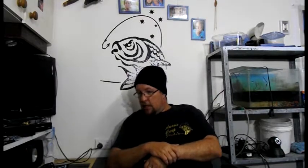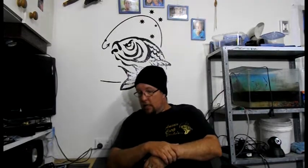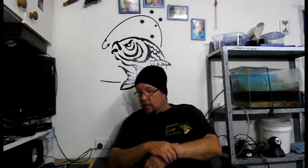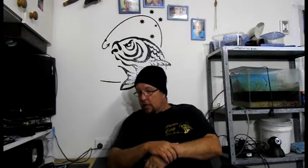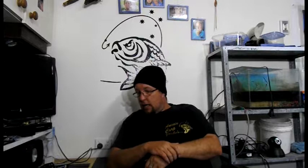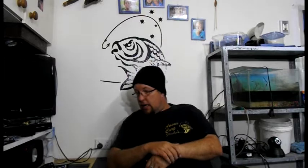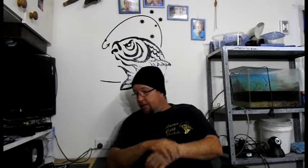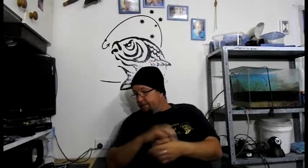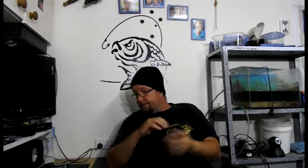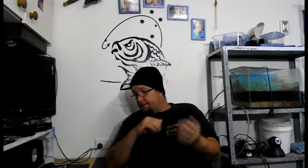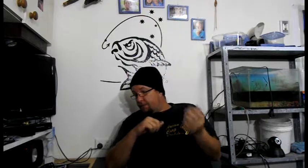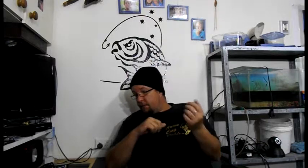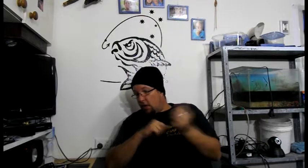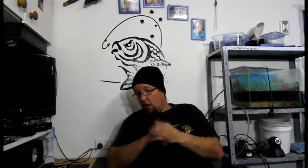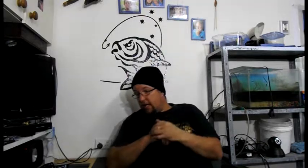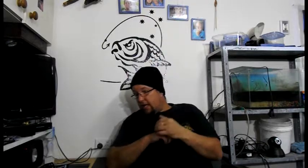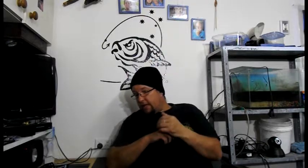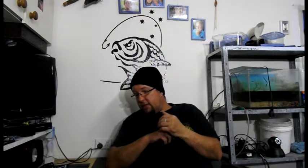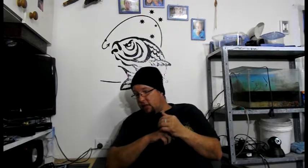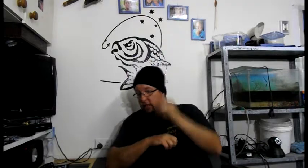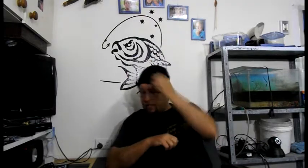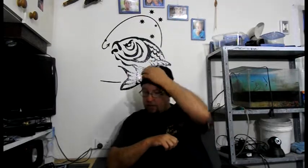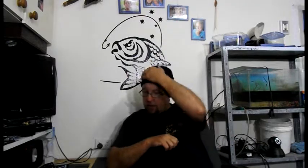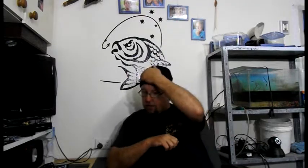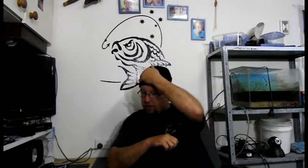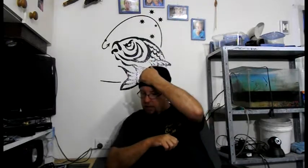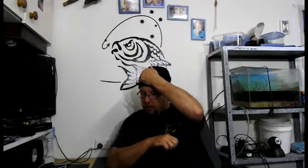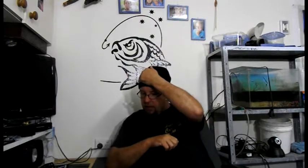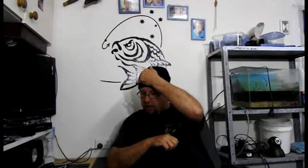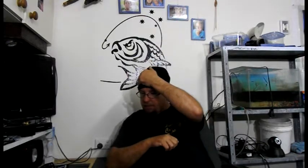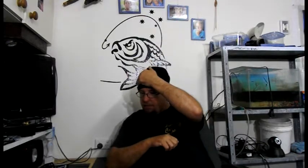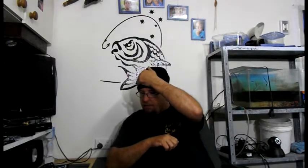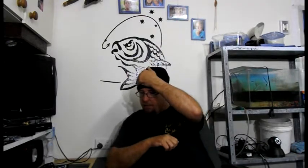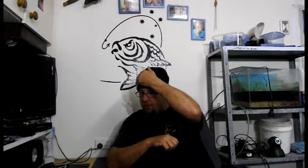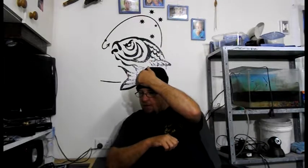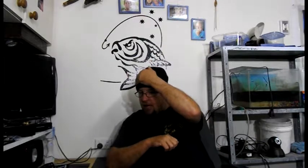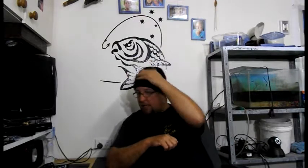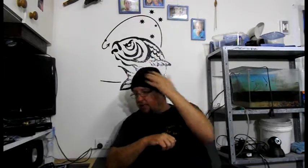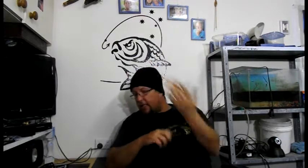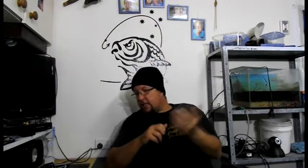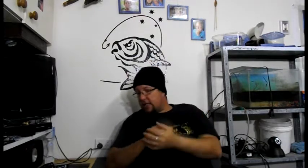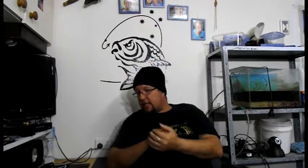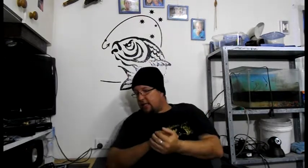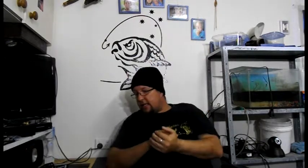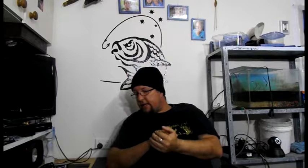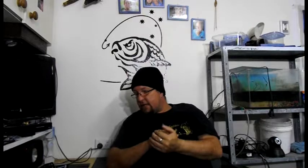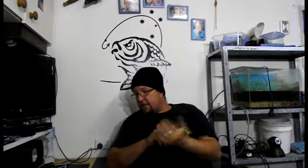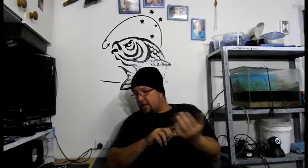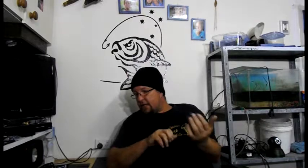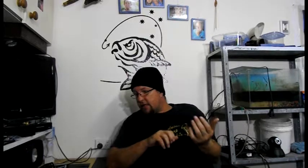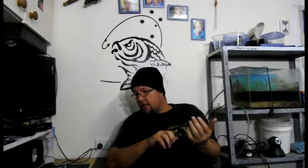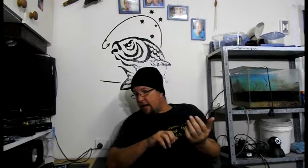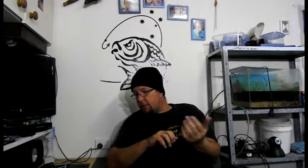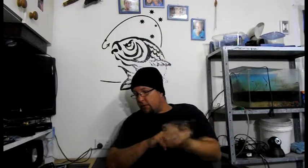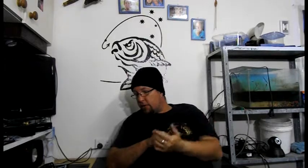But. On the negative sides of this virus. You know. As I've said. 60 to 70 percent of the carp will die.